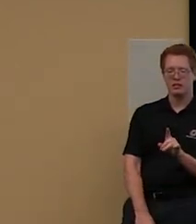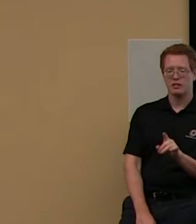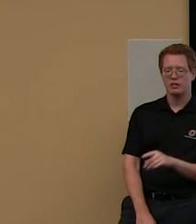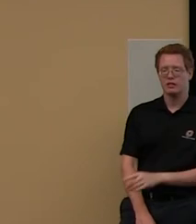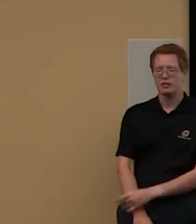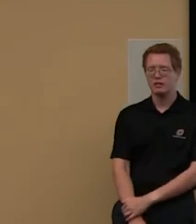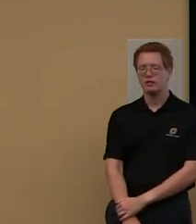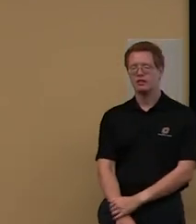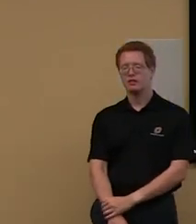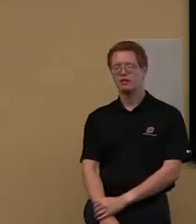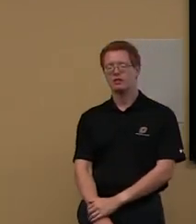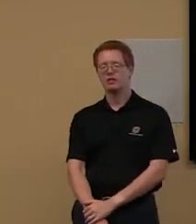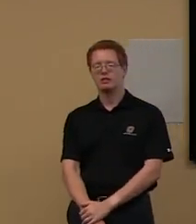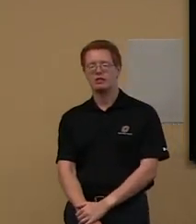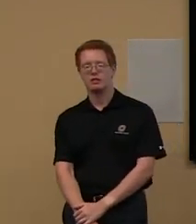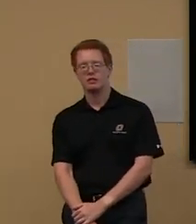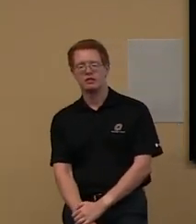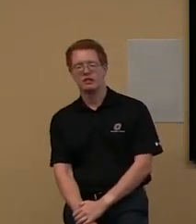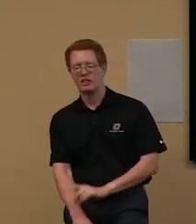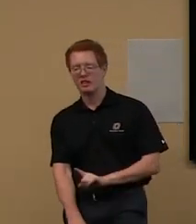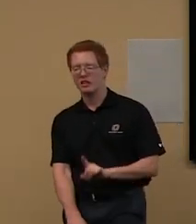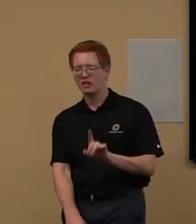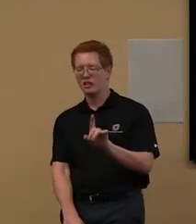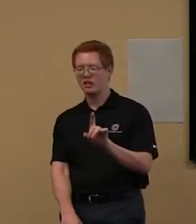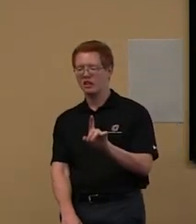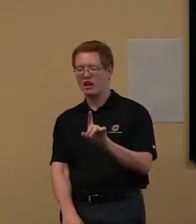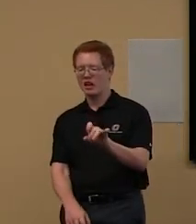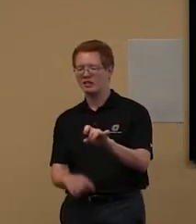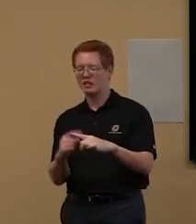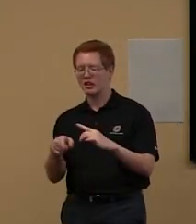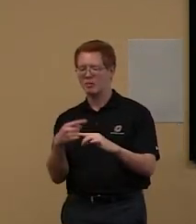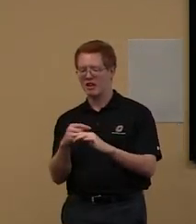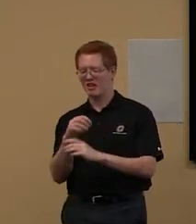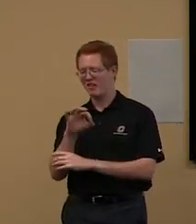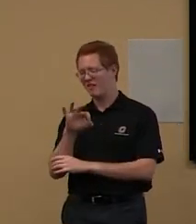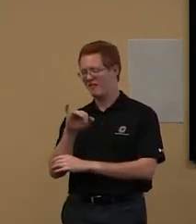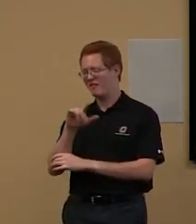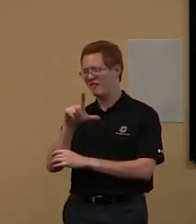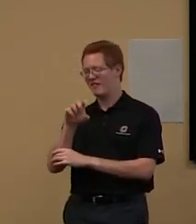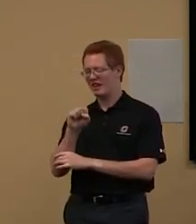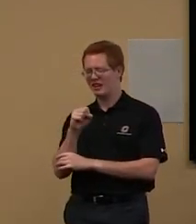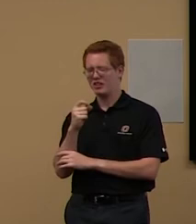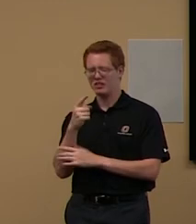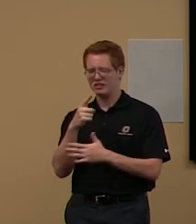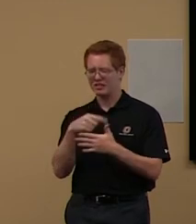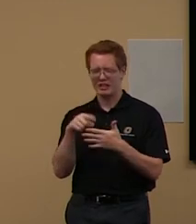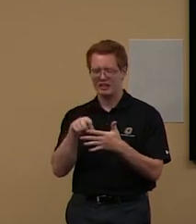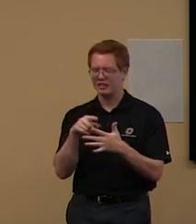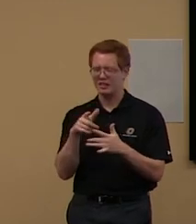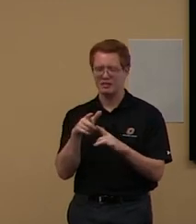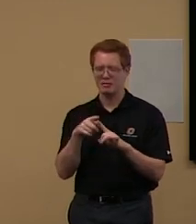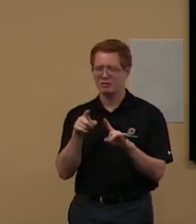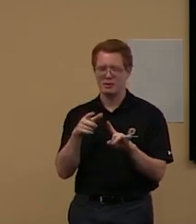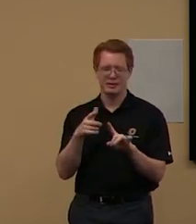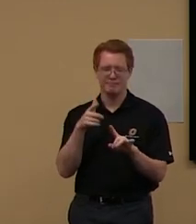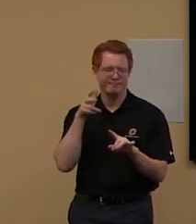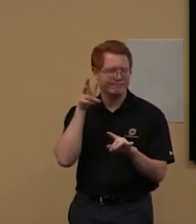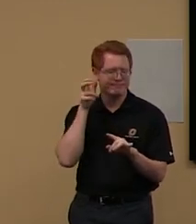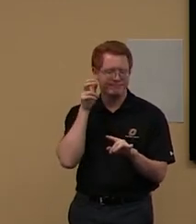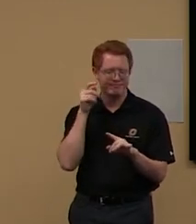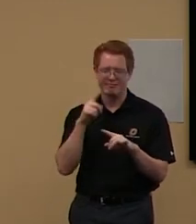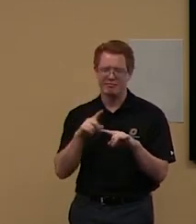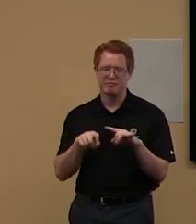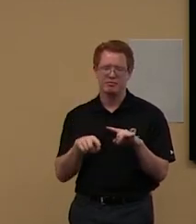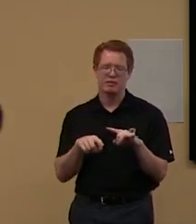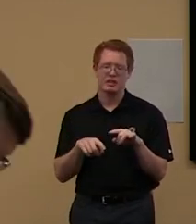only thing is, this one is... Yeah. Yeah. And print. Um, you know, normally they are able